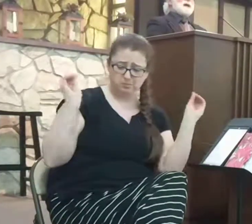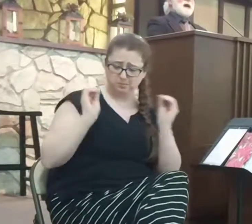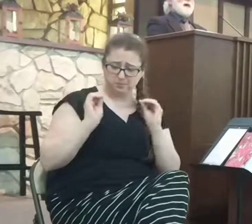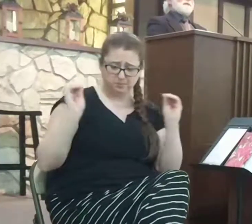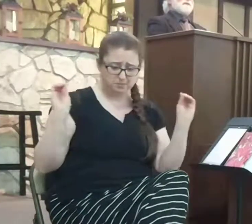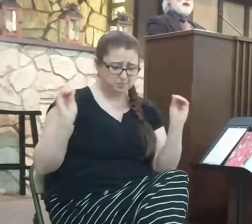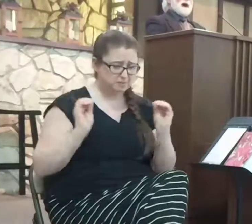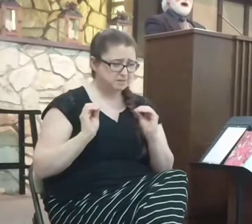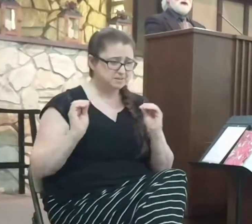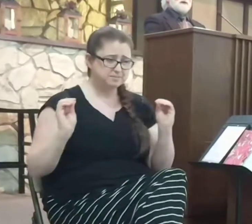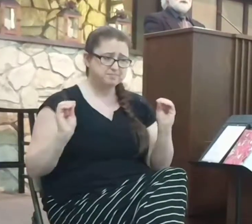have found.